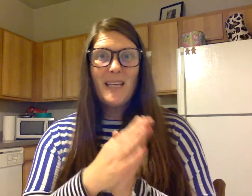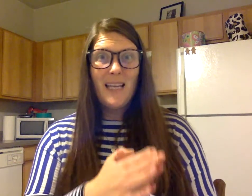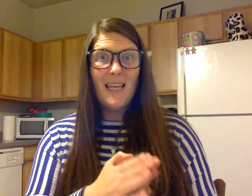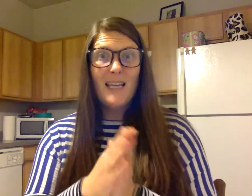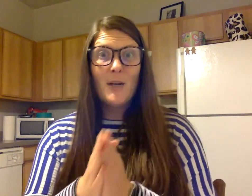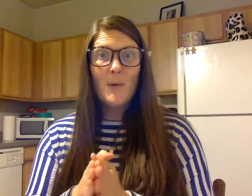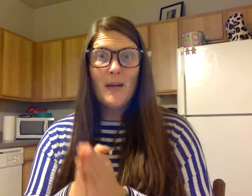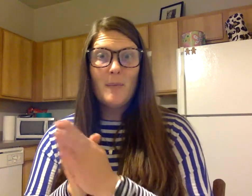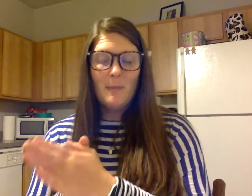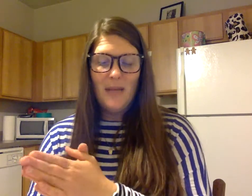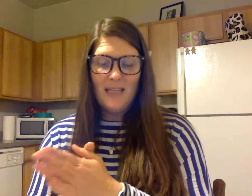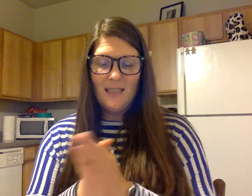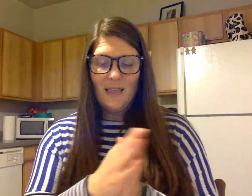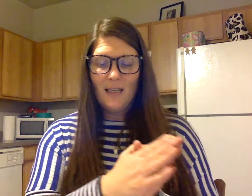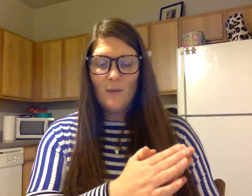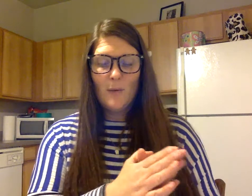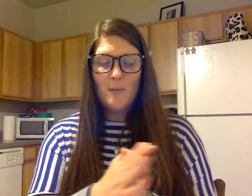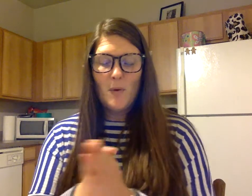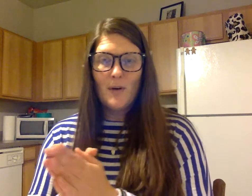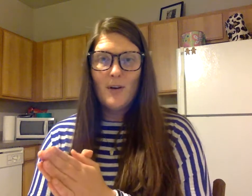Equipment. Reporter.